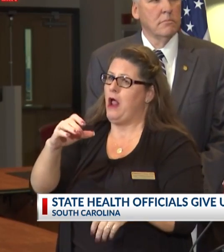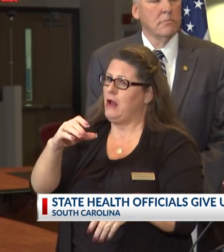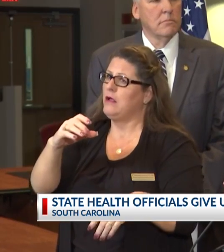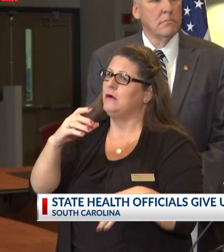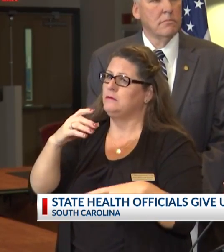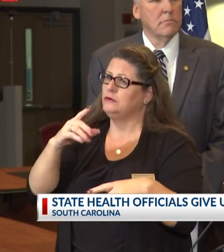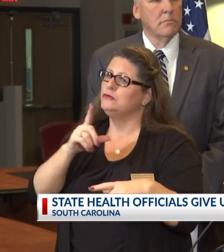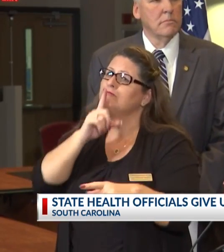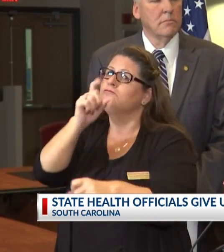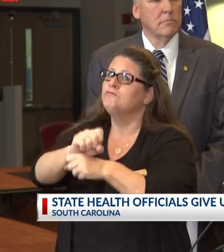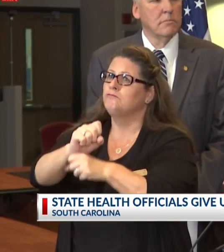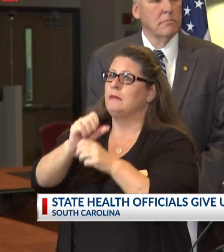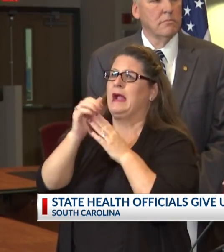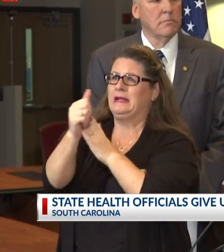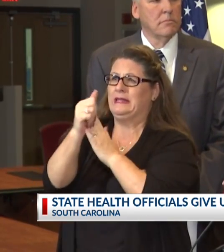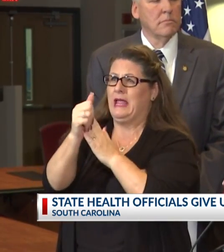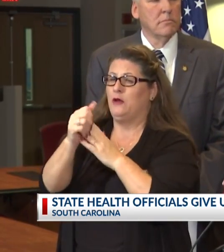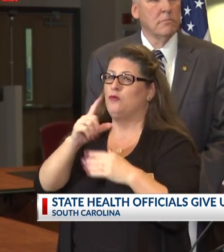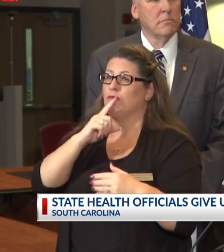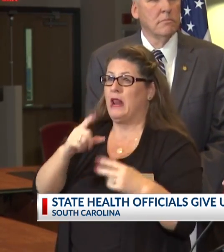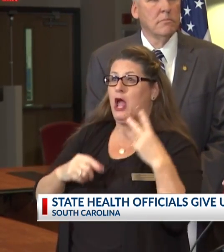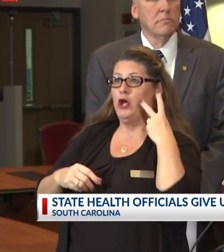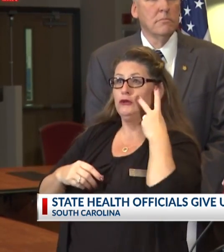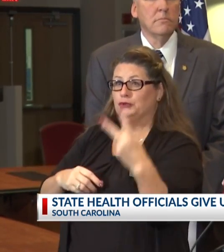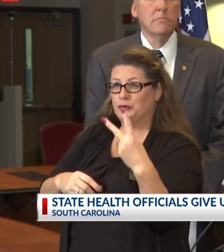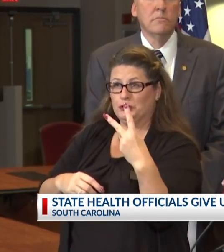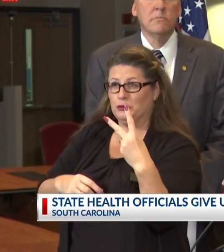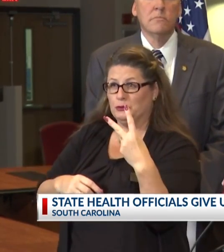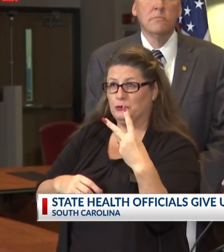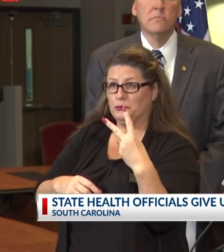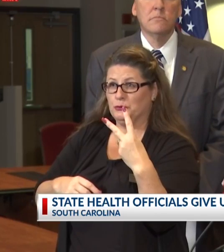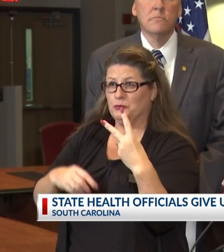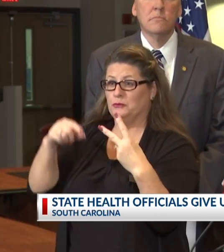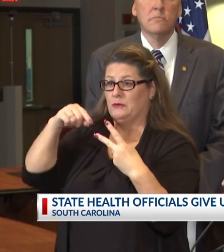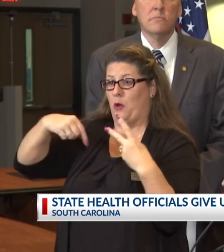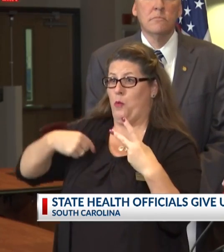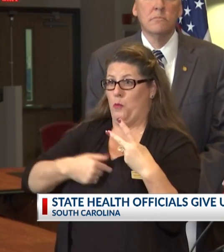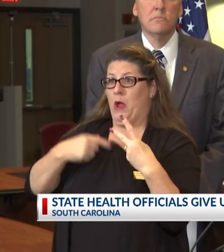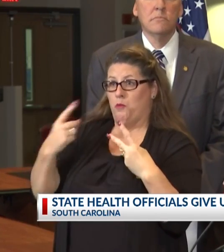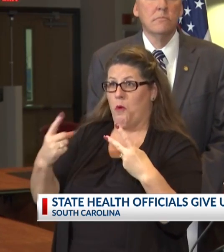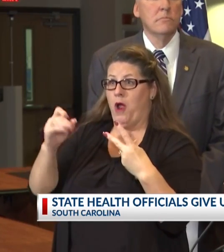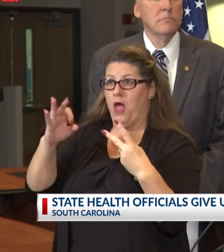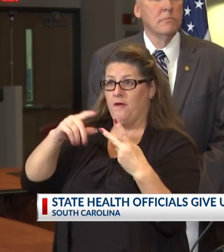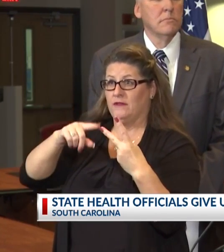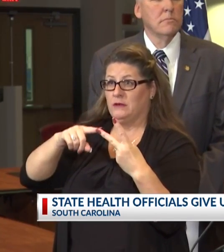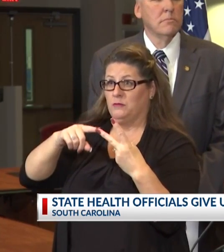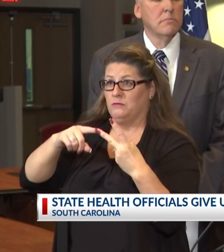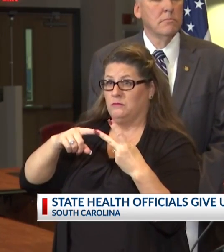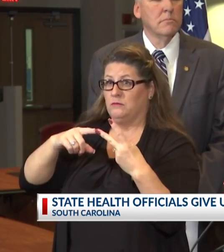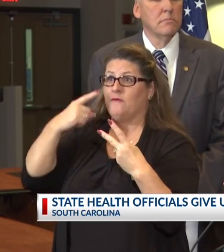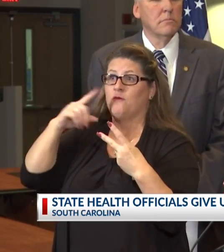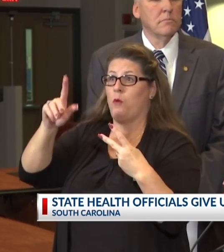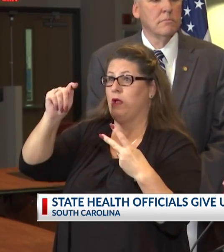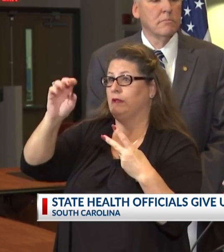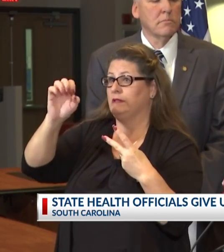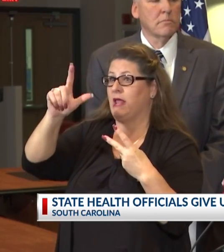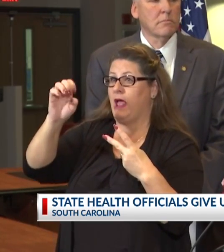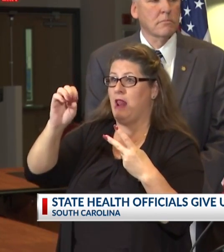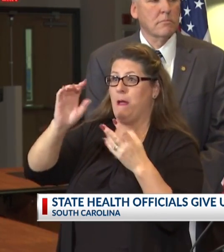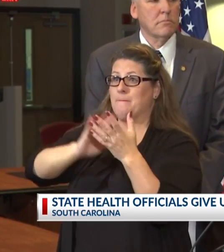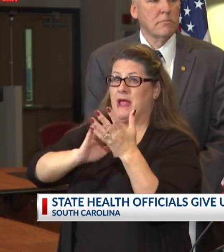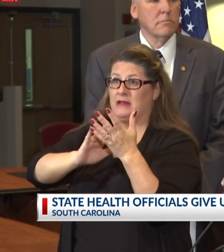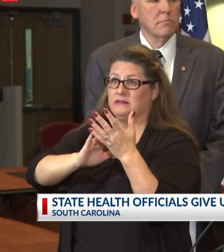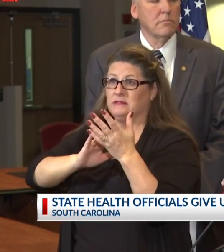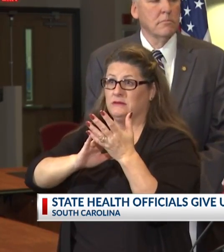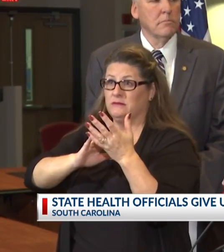nation. We're only one of only two nationally certified telehealth centers of excellence in the United States, so we are prepared in terms of telemedicine. With our